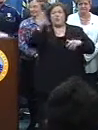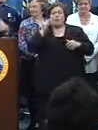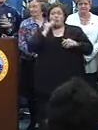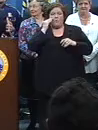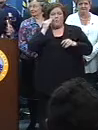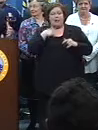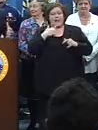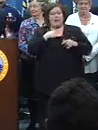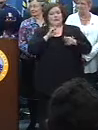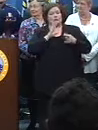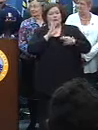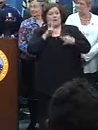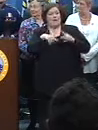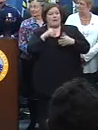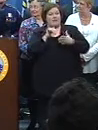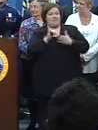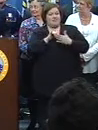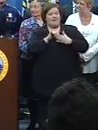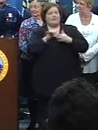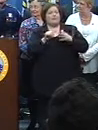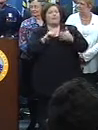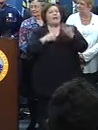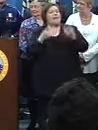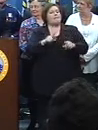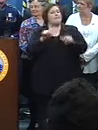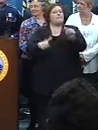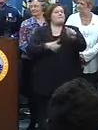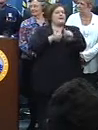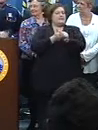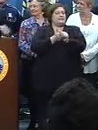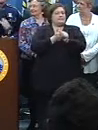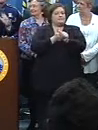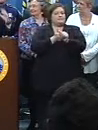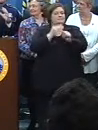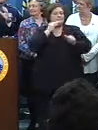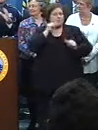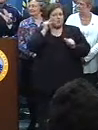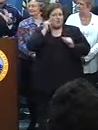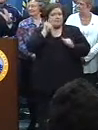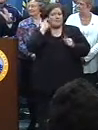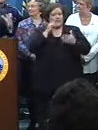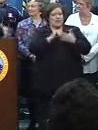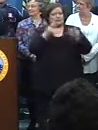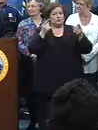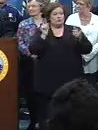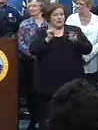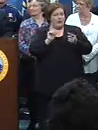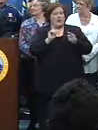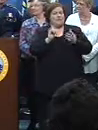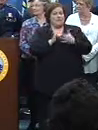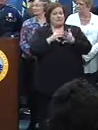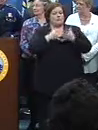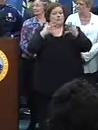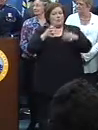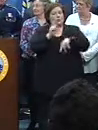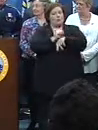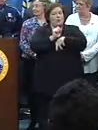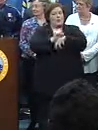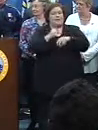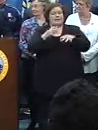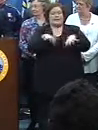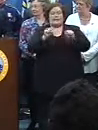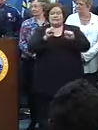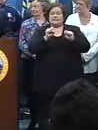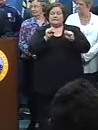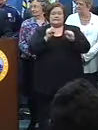And I like to talk about the back of the House side of Mardi Gras because that is where the extraordinary amount of work is done. It takes thousands